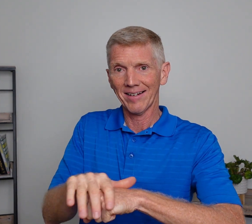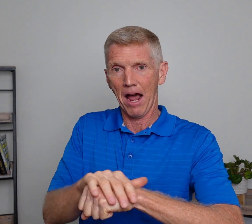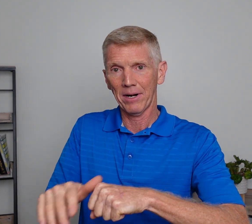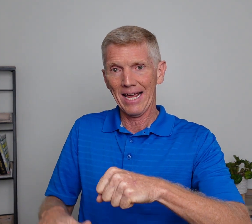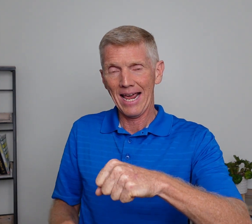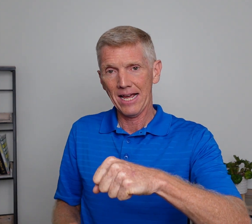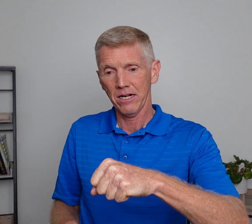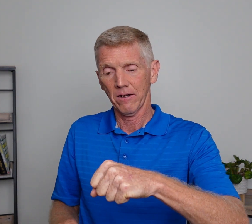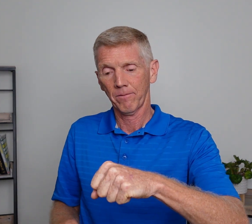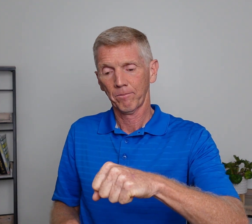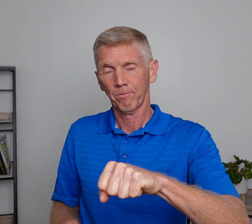-diamondant hand.